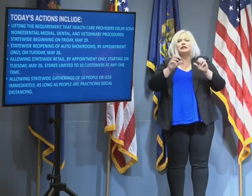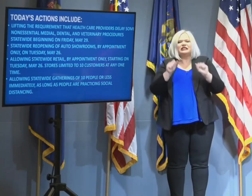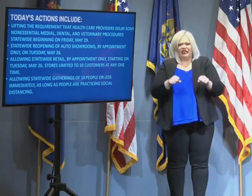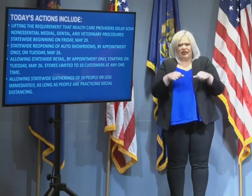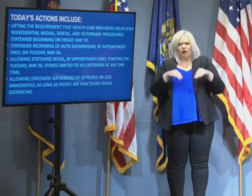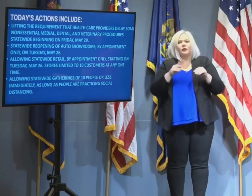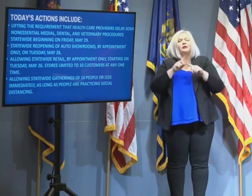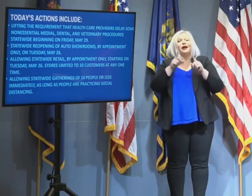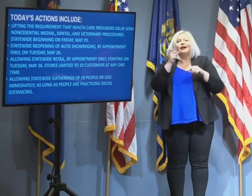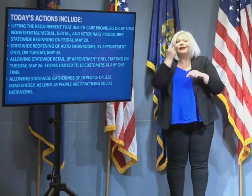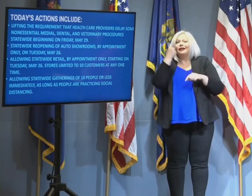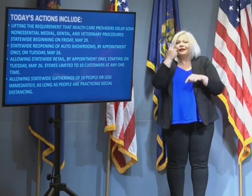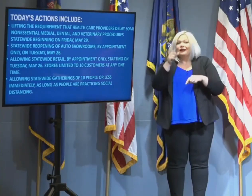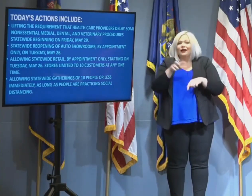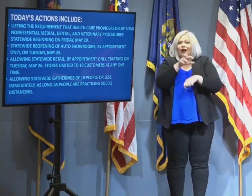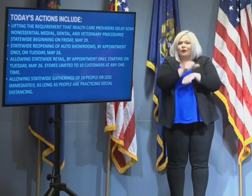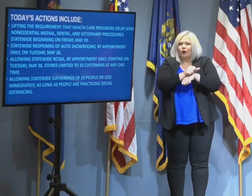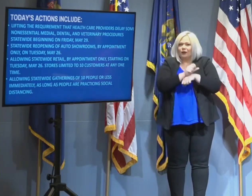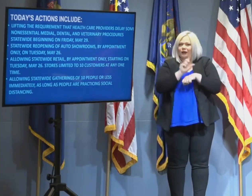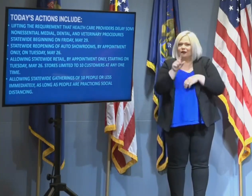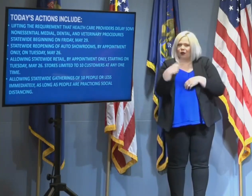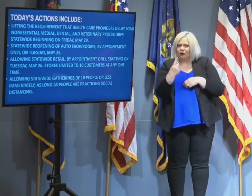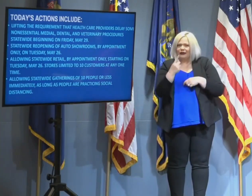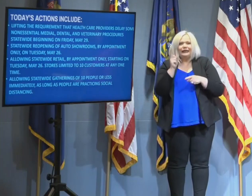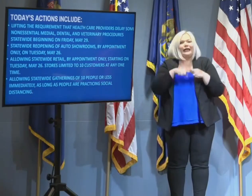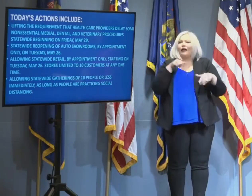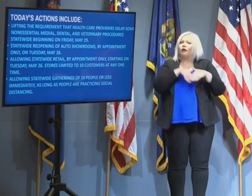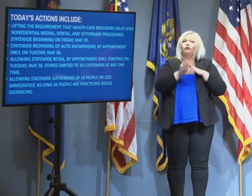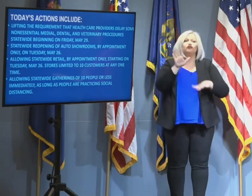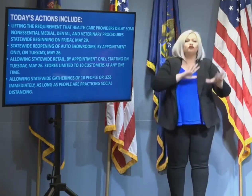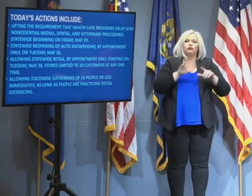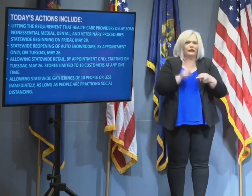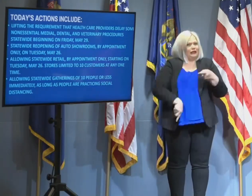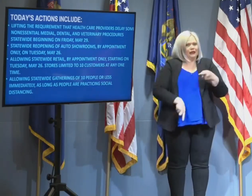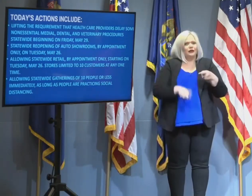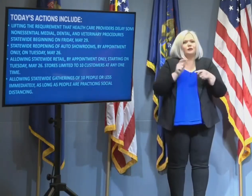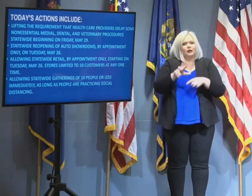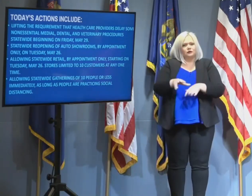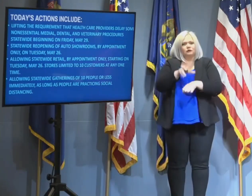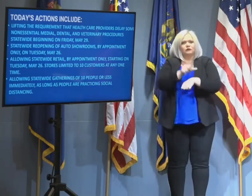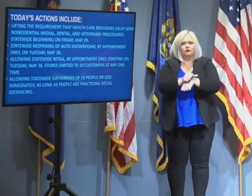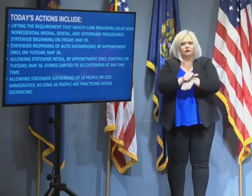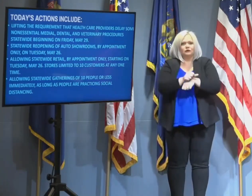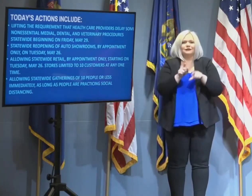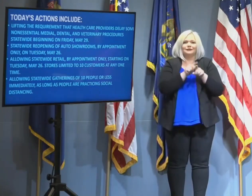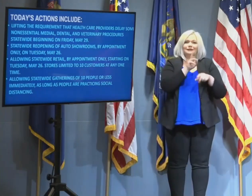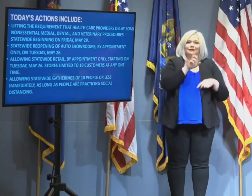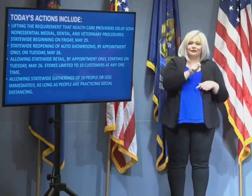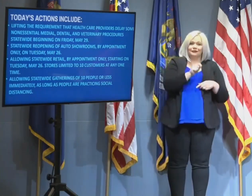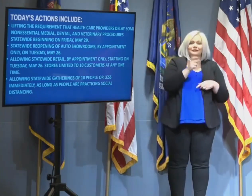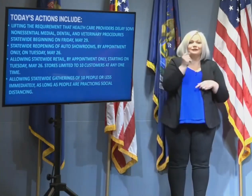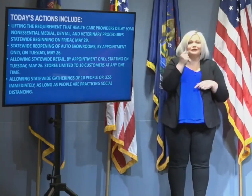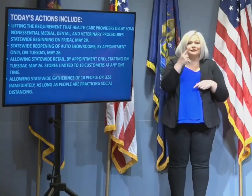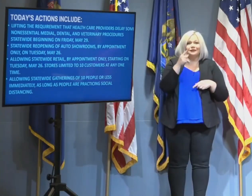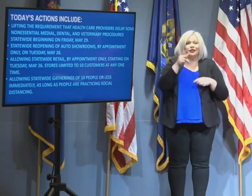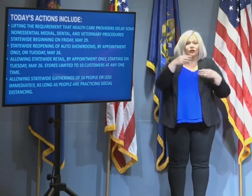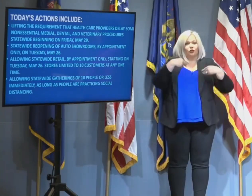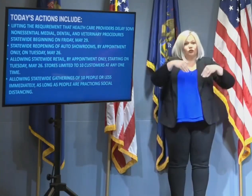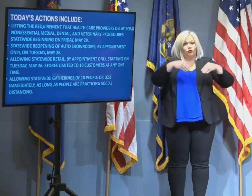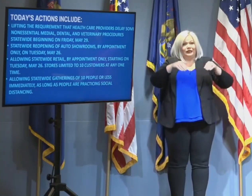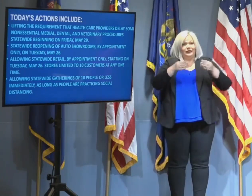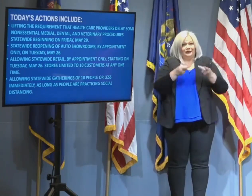appointment only, allowing retail statewide, but on an appointment only basis,